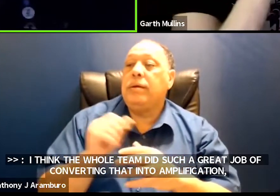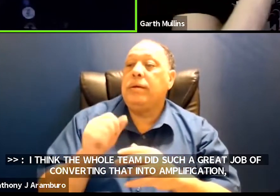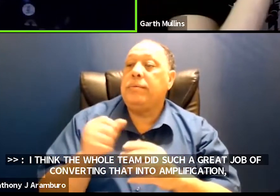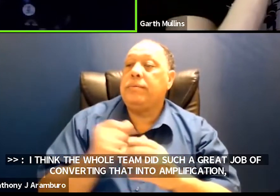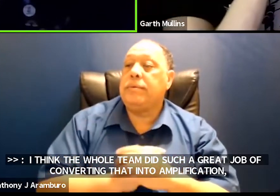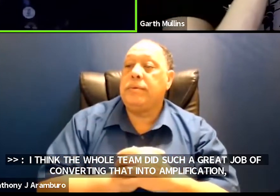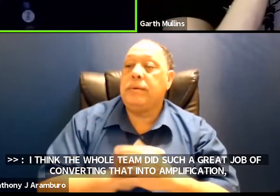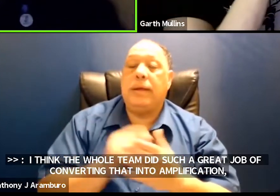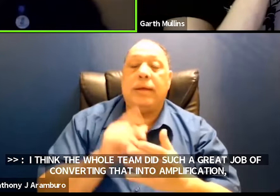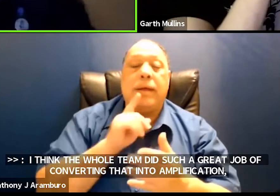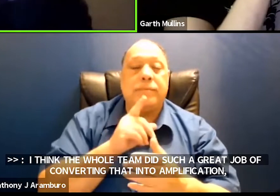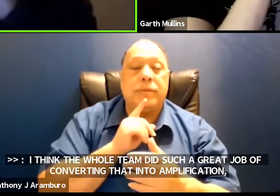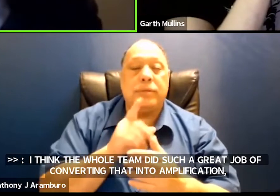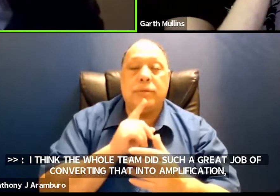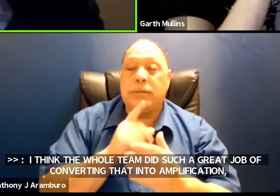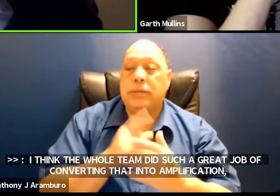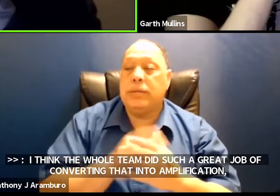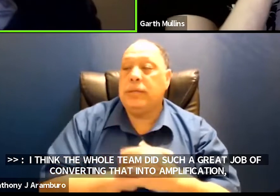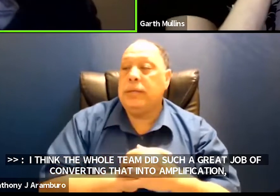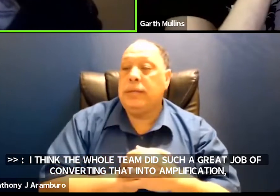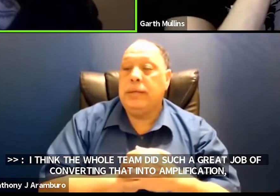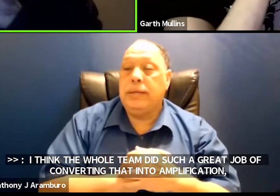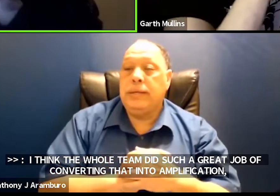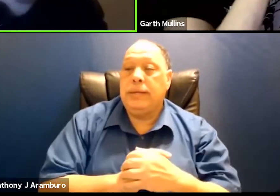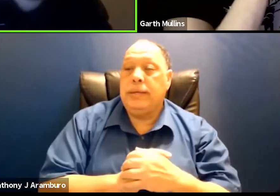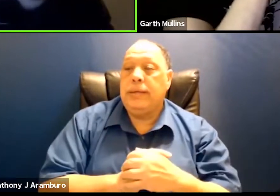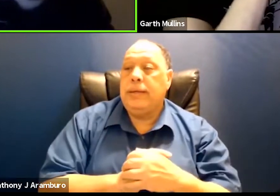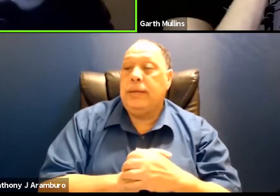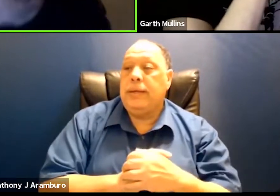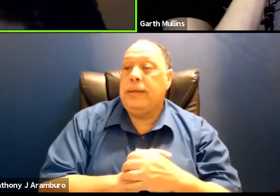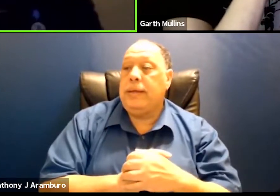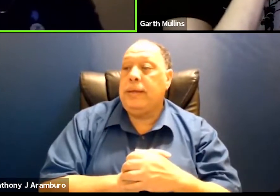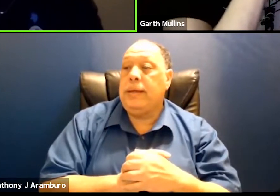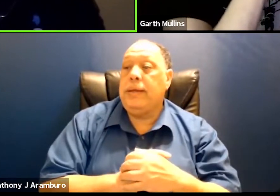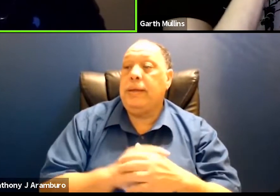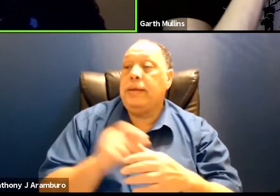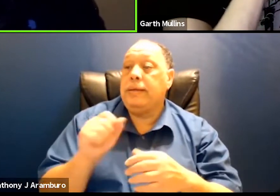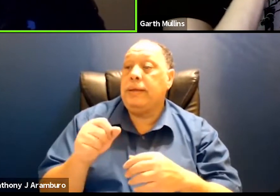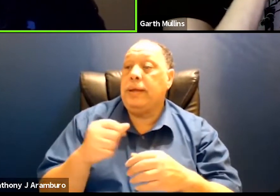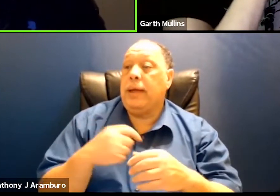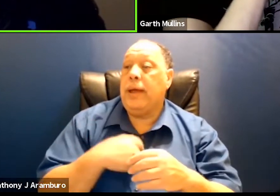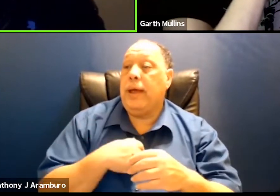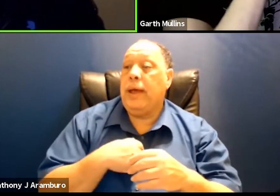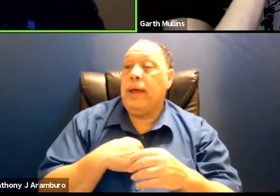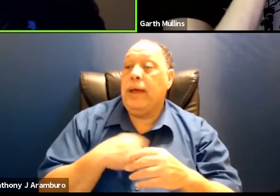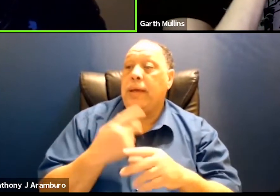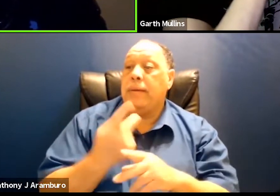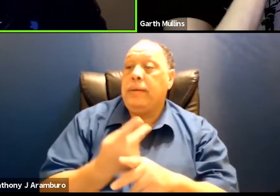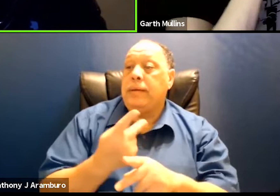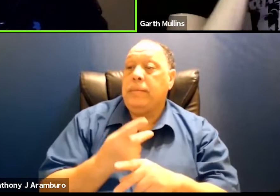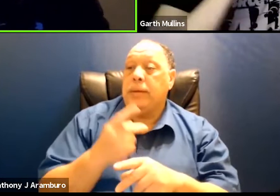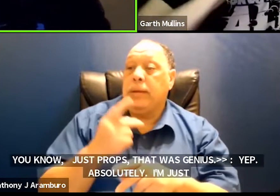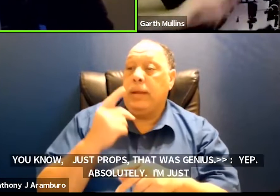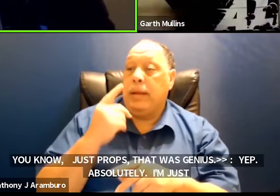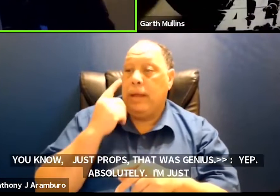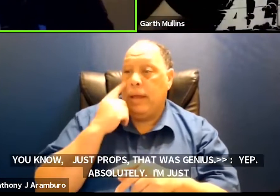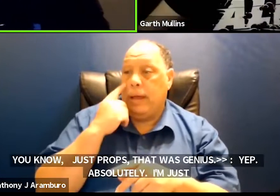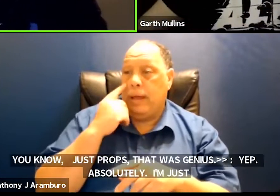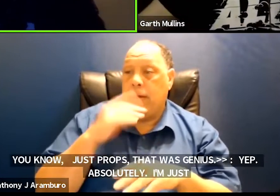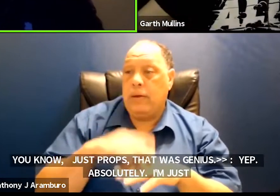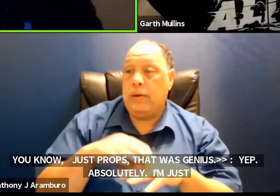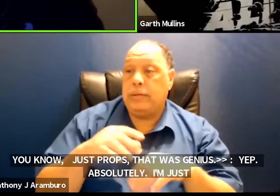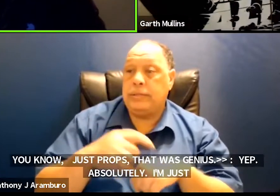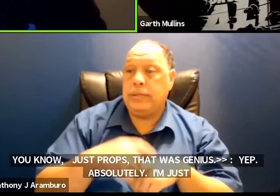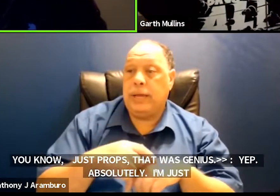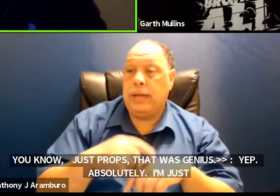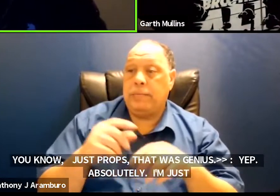absolutely um yeah i'm just keeping an eye on time and also my text messages